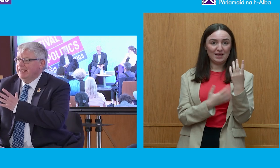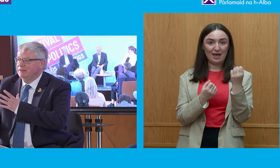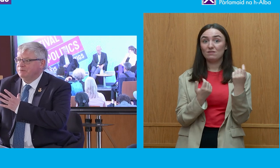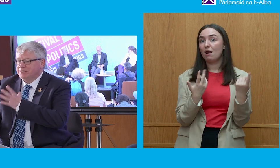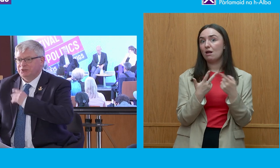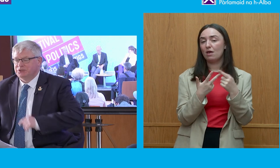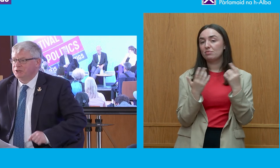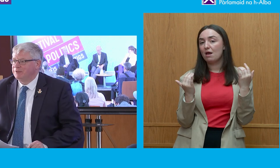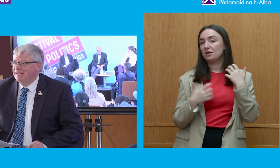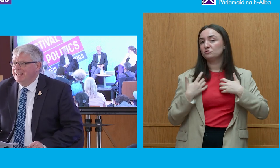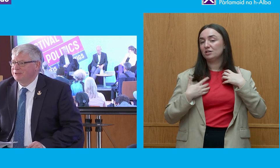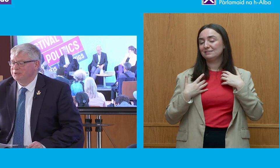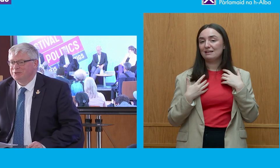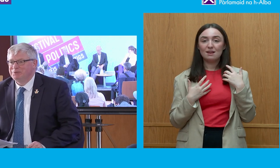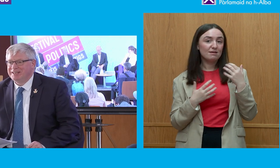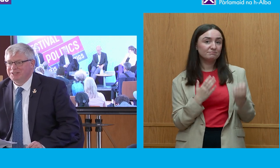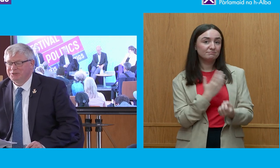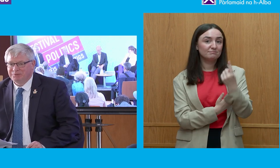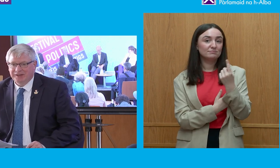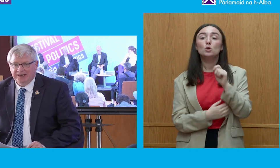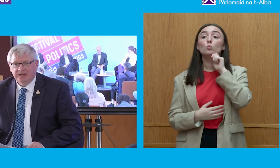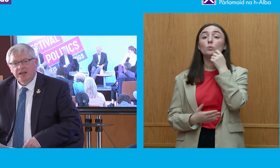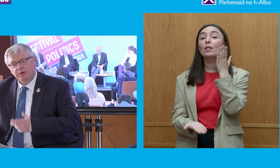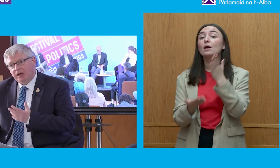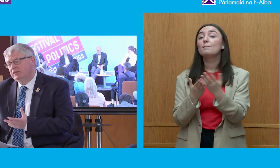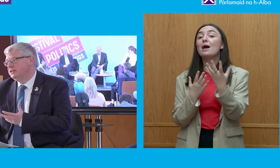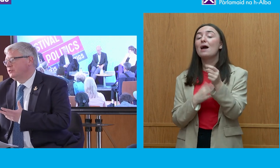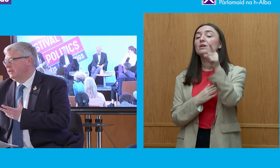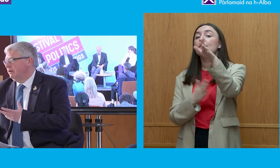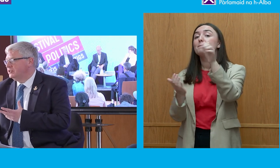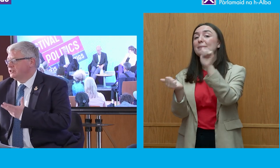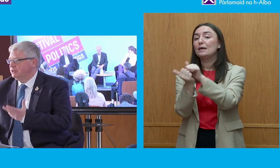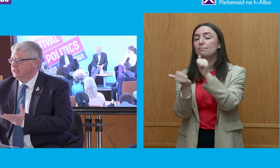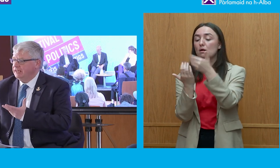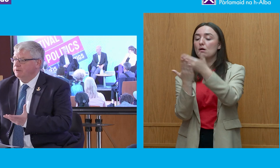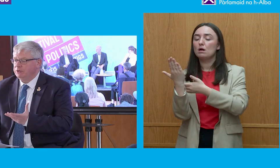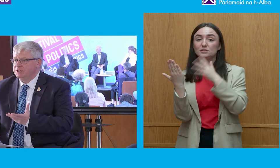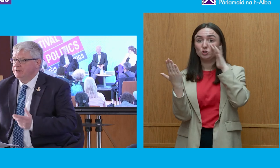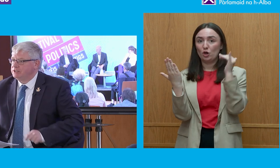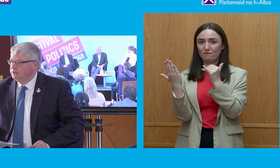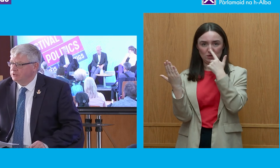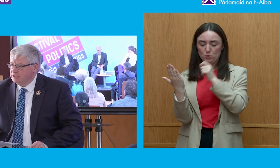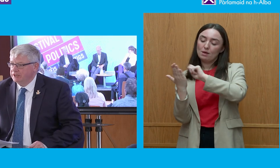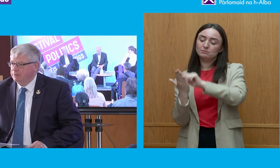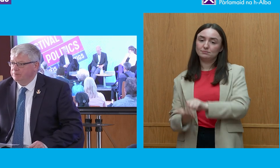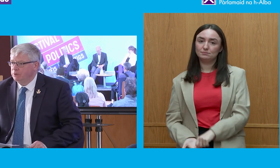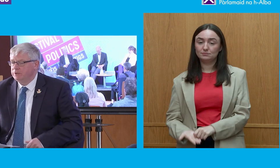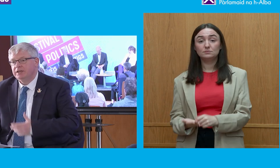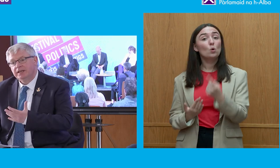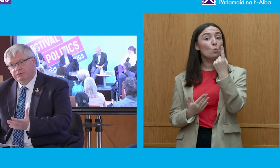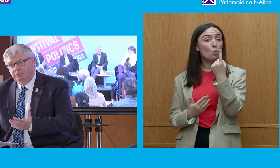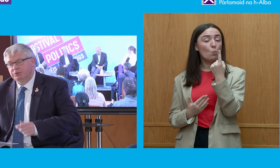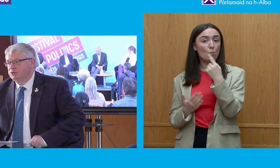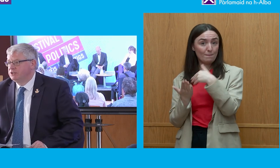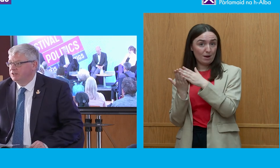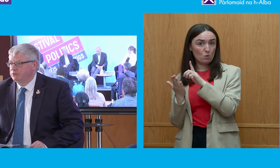will be a physical survey at the door which we would ask you to fill in partly to allow us to articulate what this festival looks like going forward